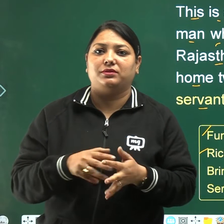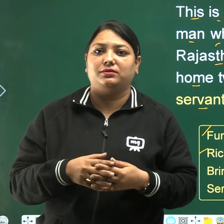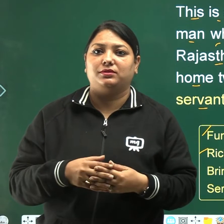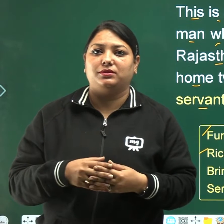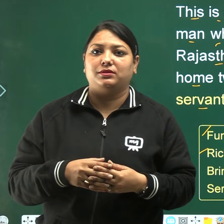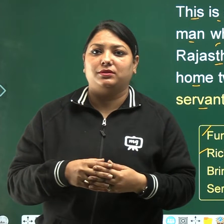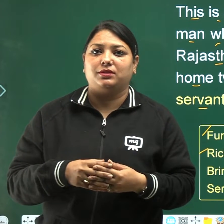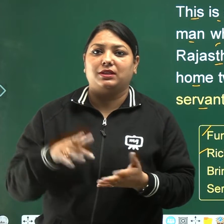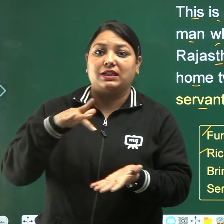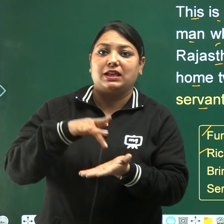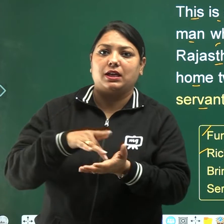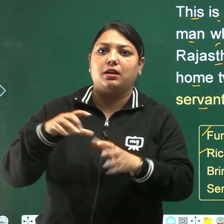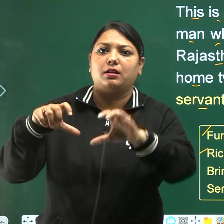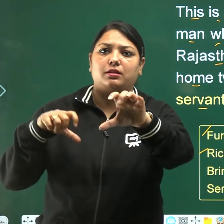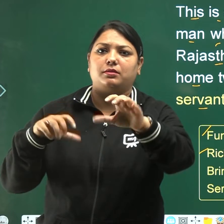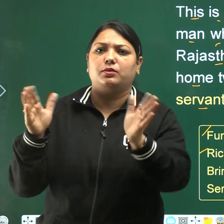kasbah,